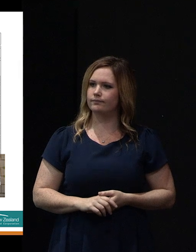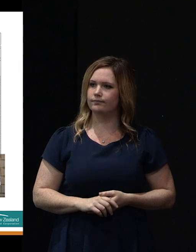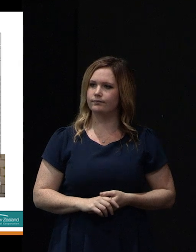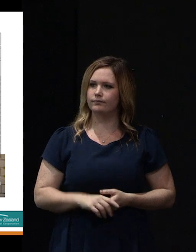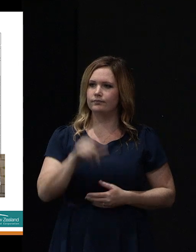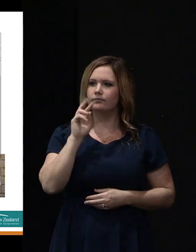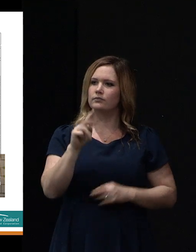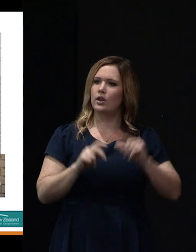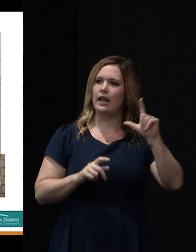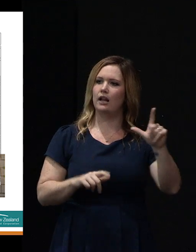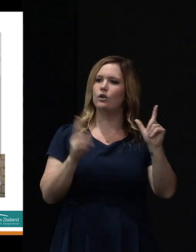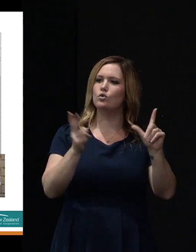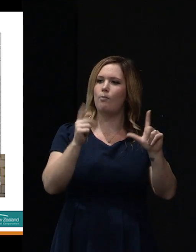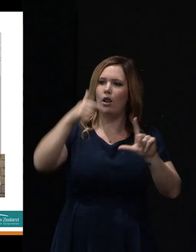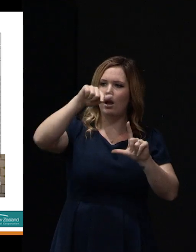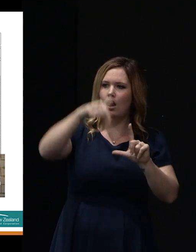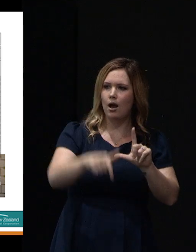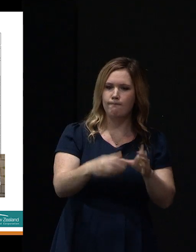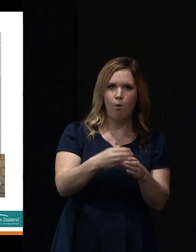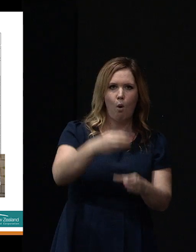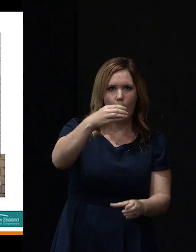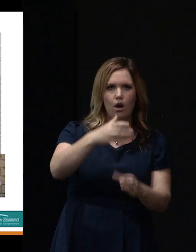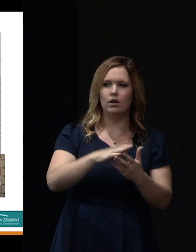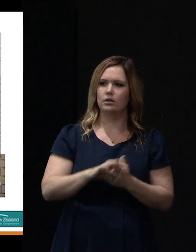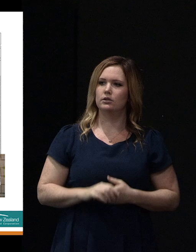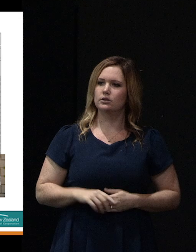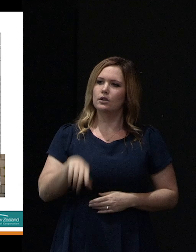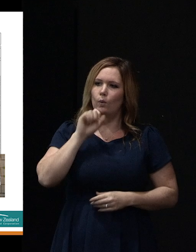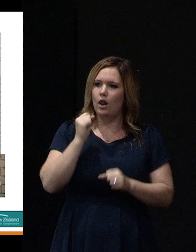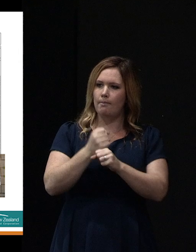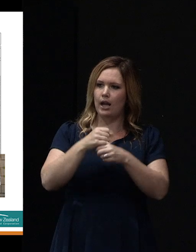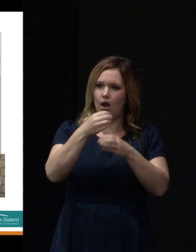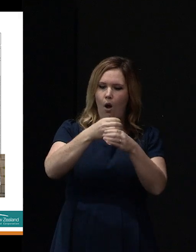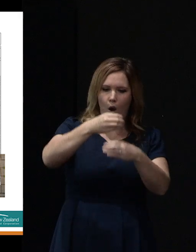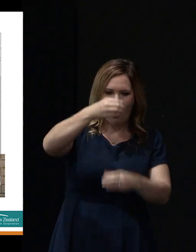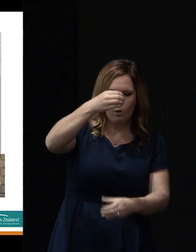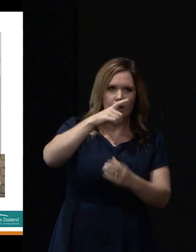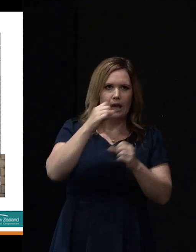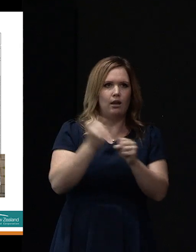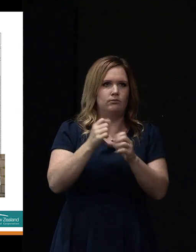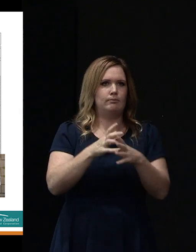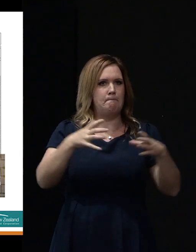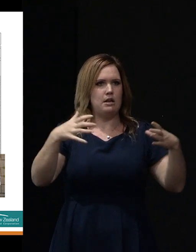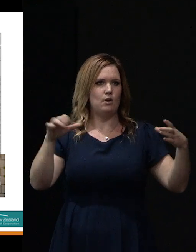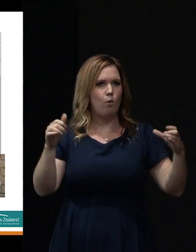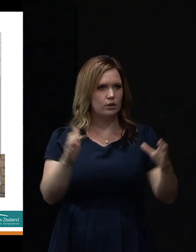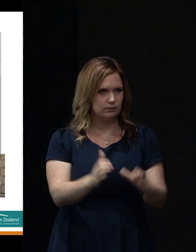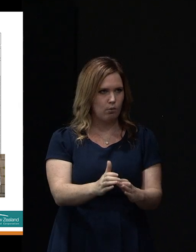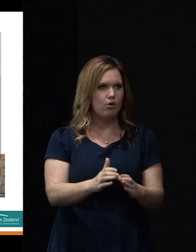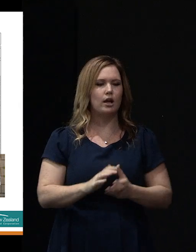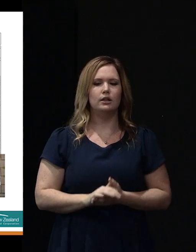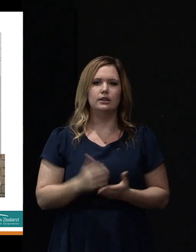you can see is a typical borehole rig. This will drill a machine borehole. You can get large ones and small ones depending on